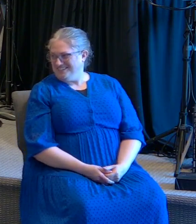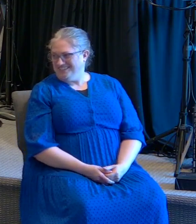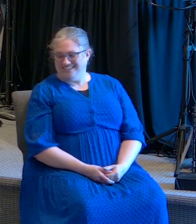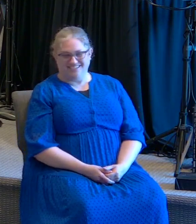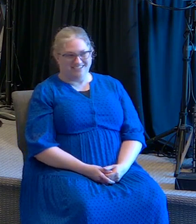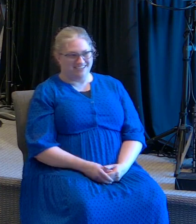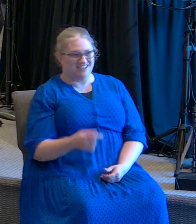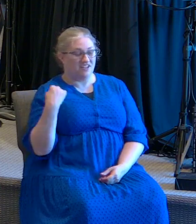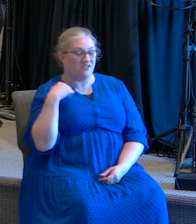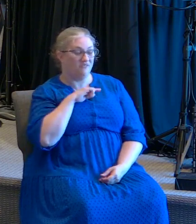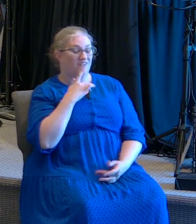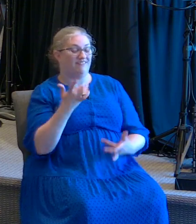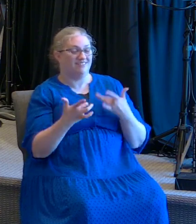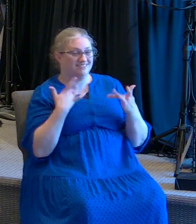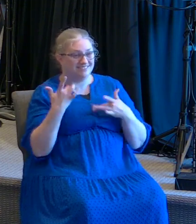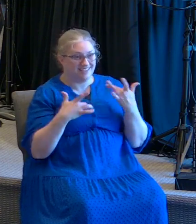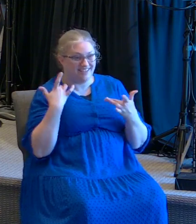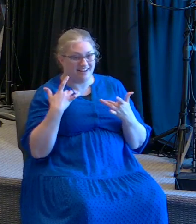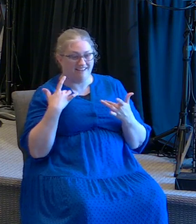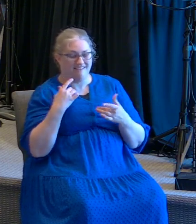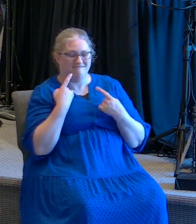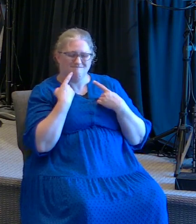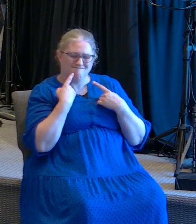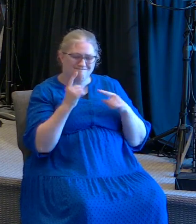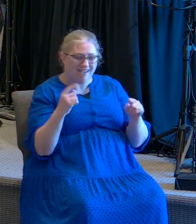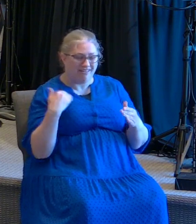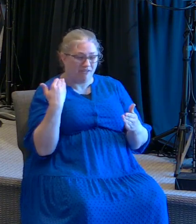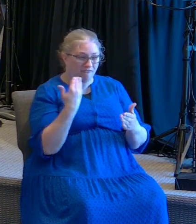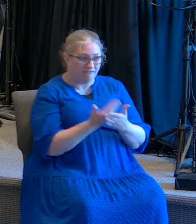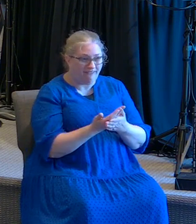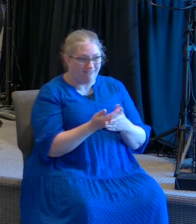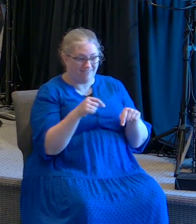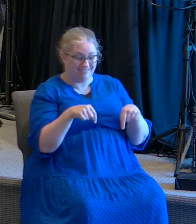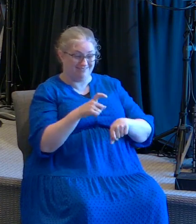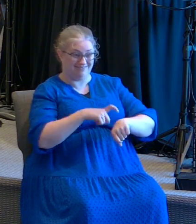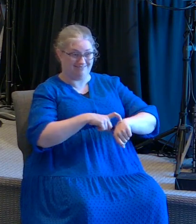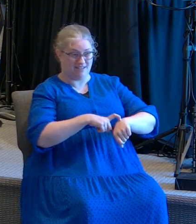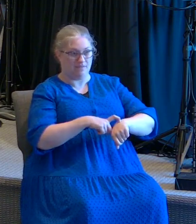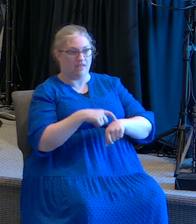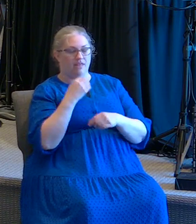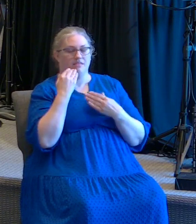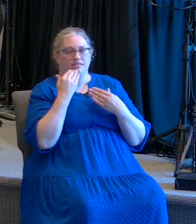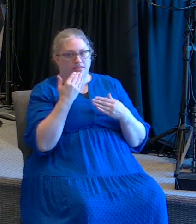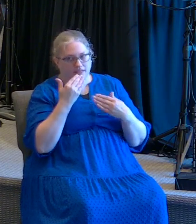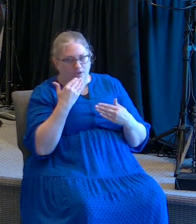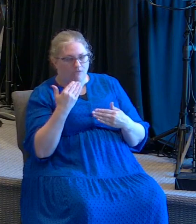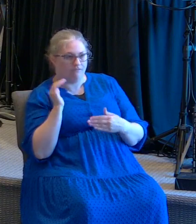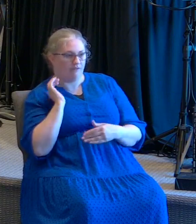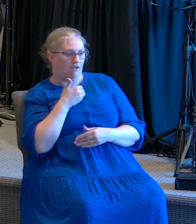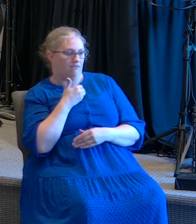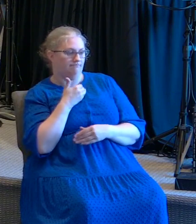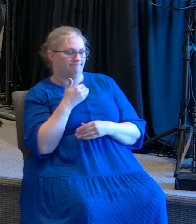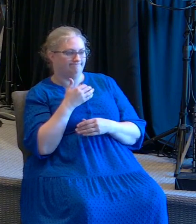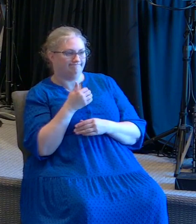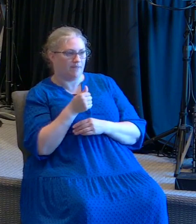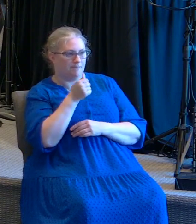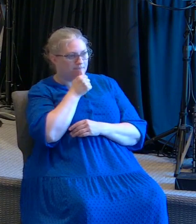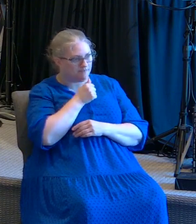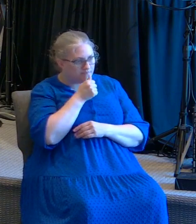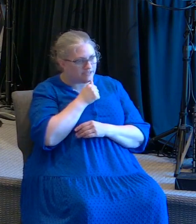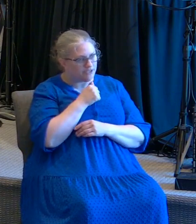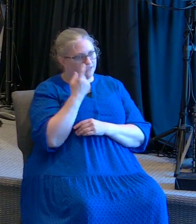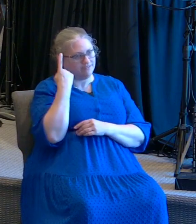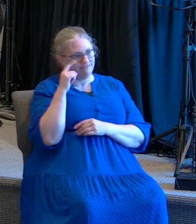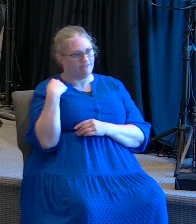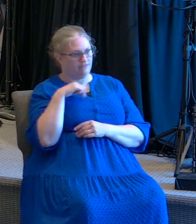But we're so excited we've gotten to this point. And thank you for being patient with us. And thank you for allowing us to minister to both Spanish and